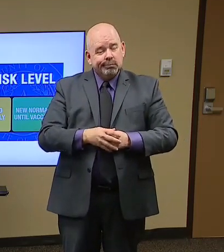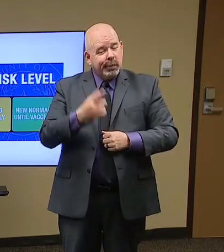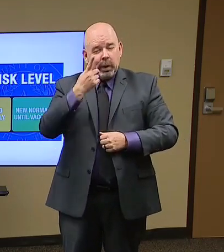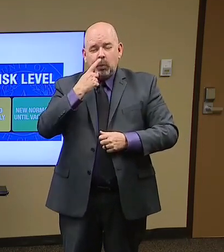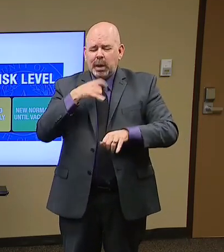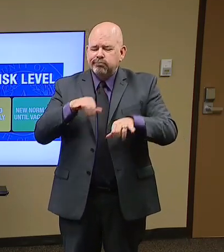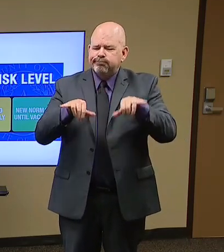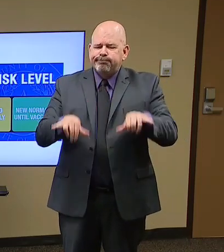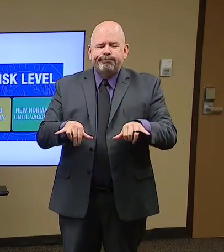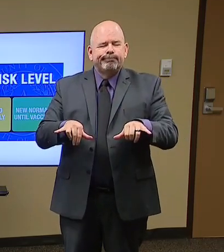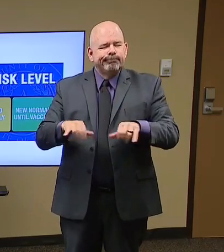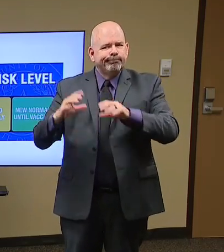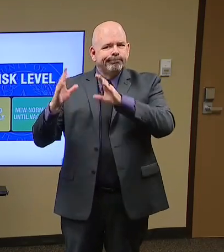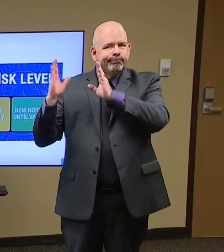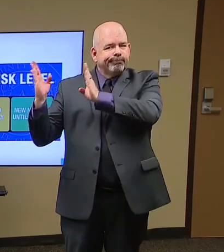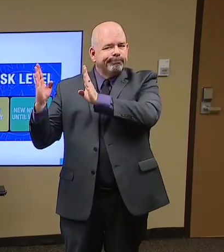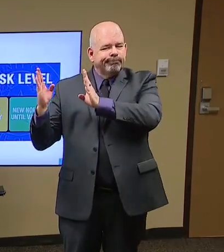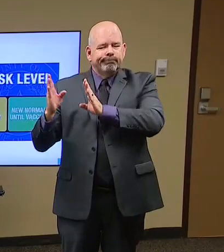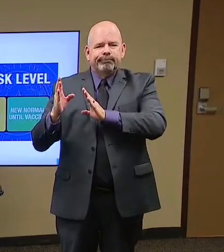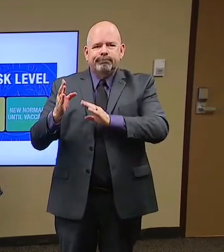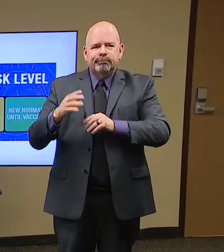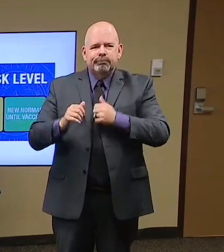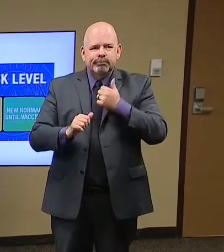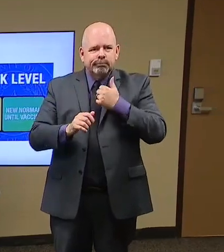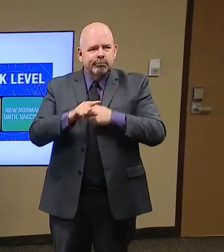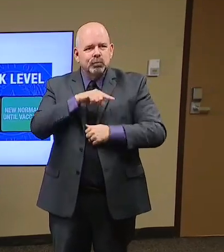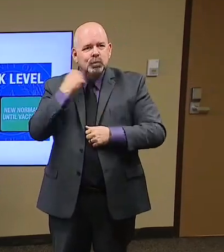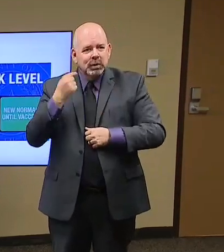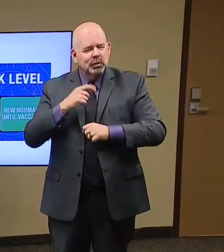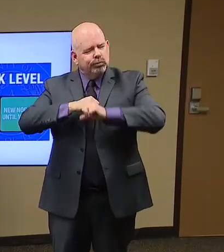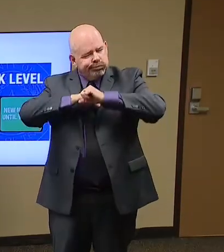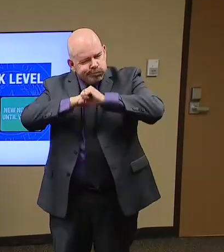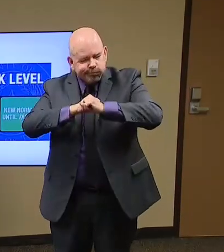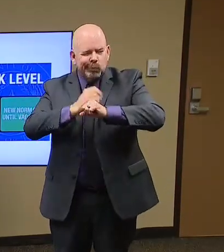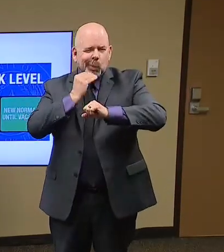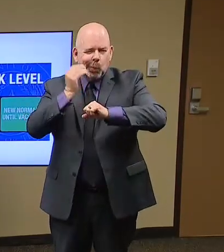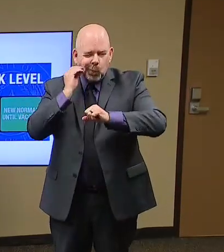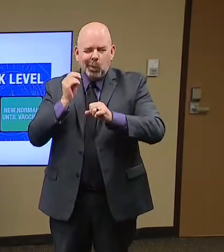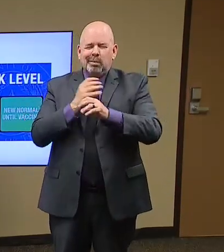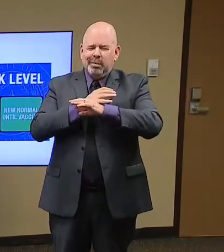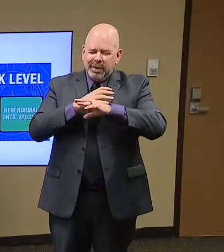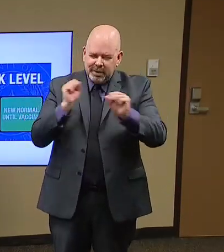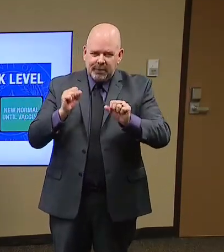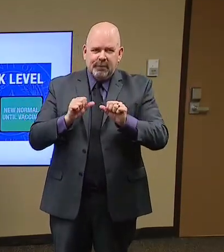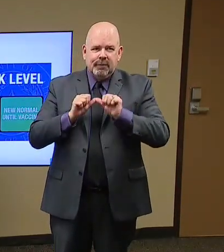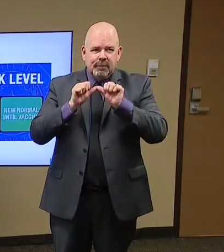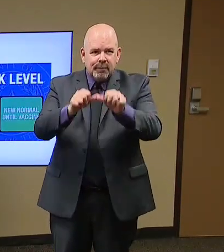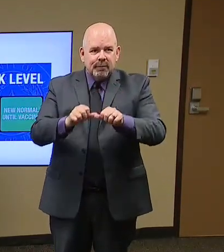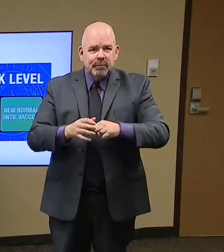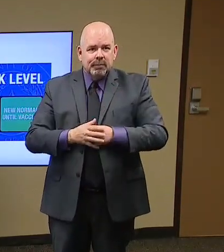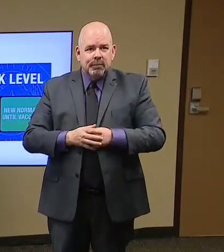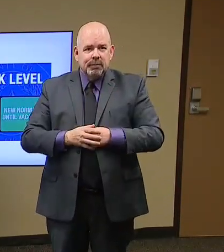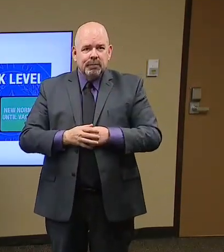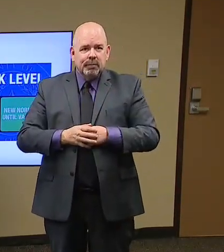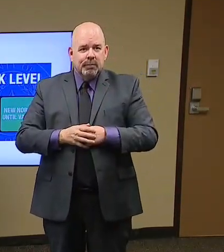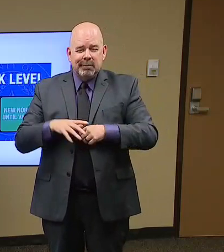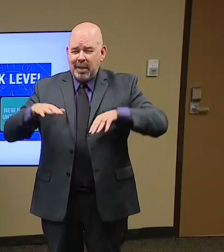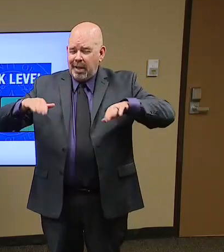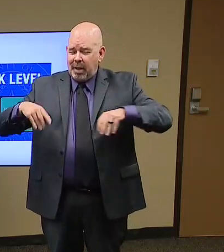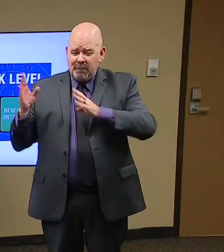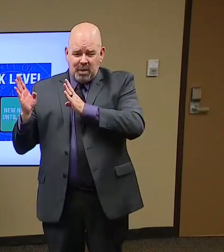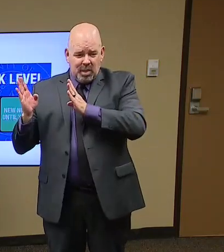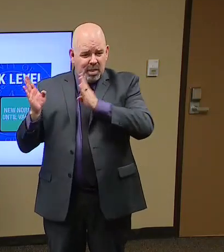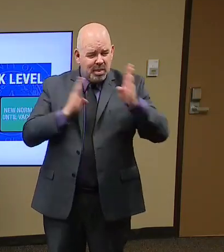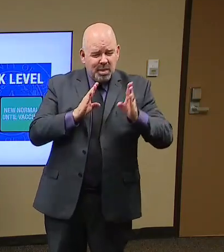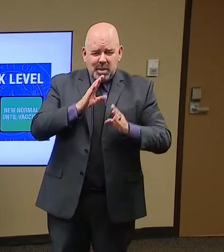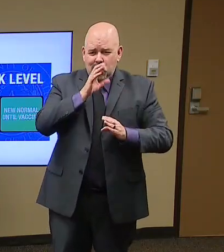in terms of risk level, stay home, stay safe. We haven't seen, as I'll show you, you know, again, we've been looking for